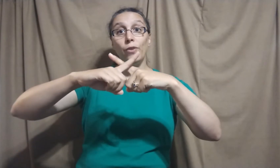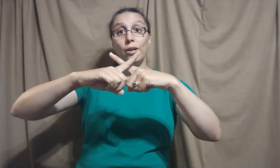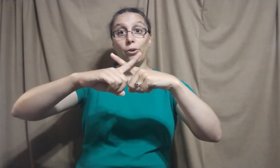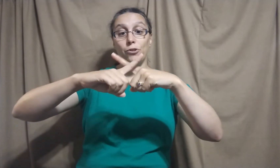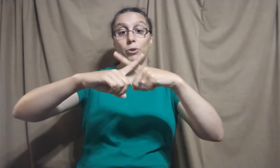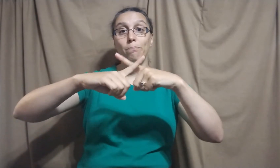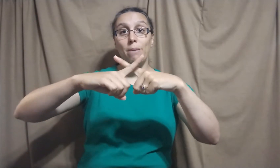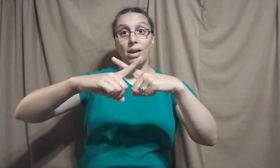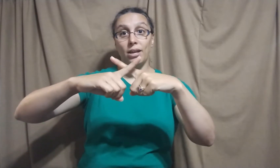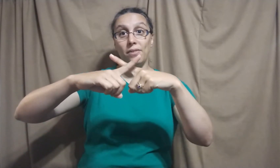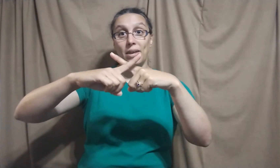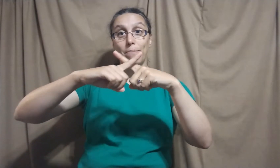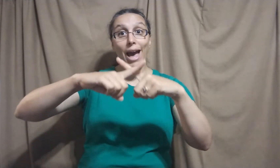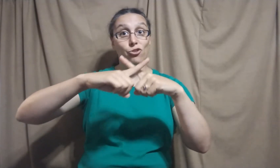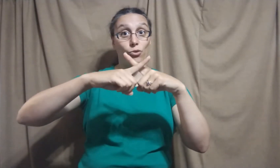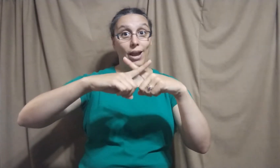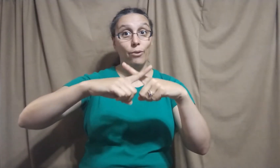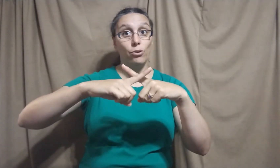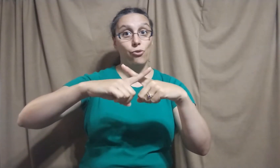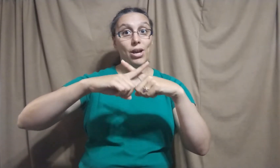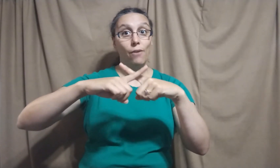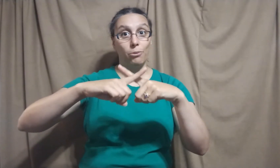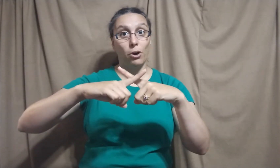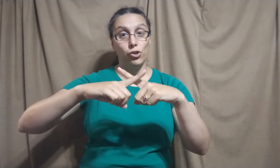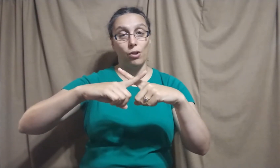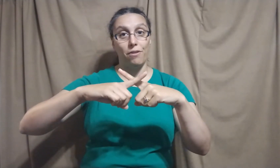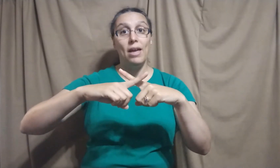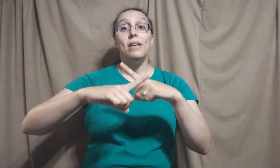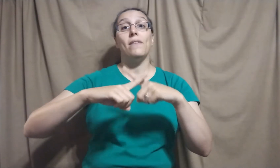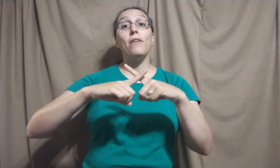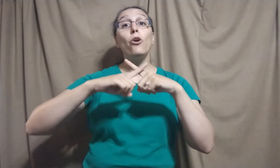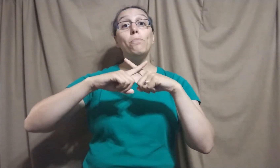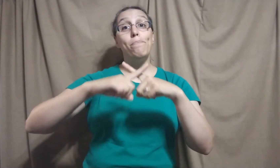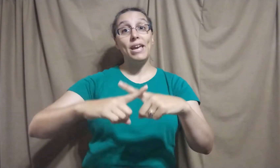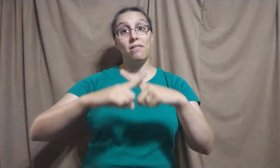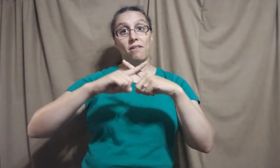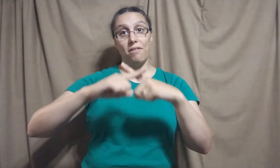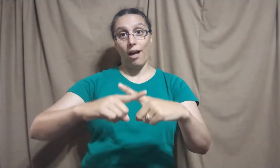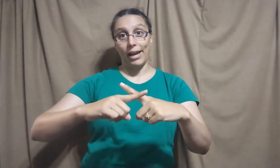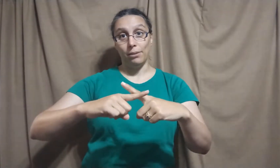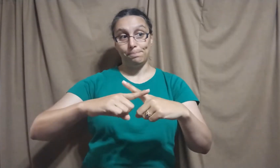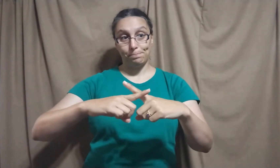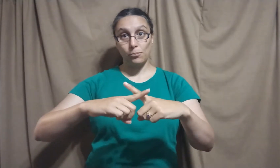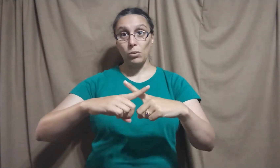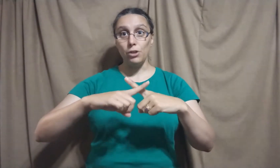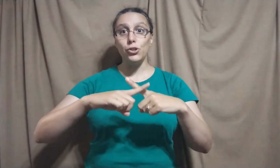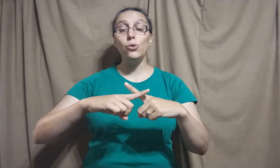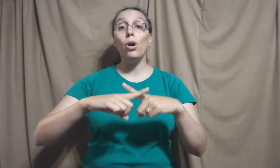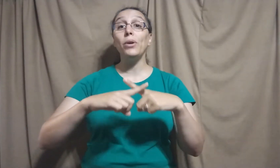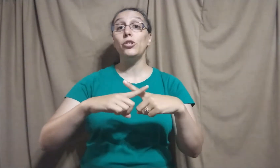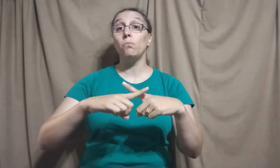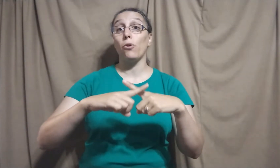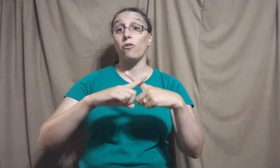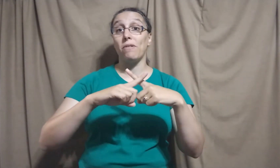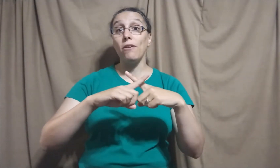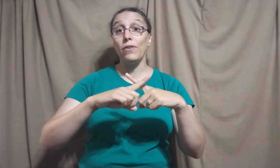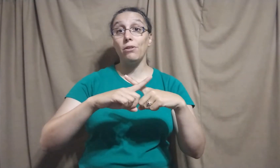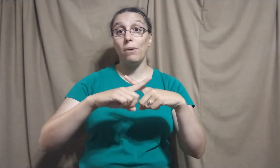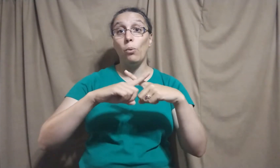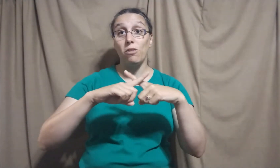fingers to mimic the badge or the heraldry of the marshals. Now, that's our base sign. To go into more specifics about what